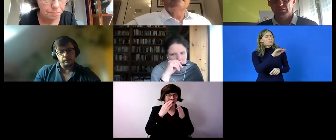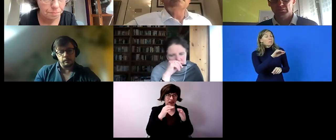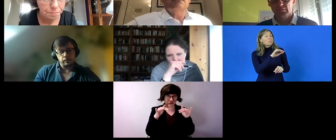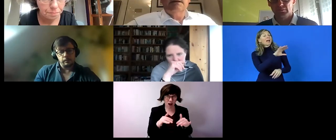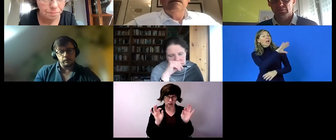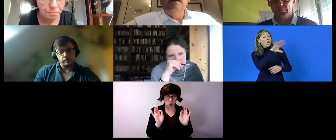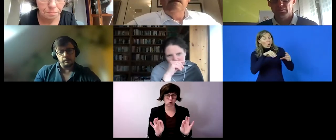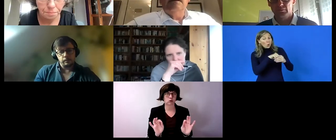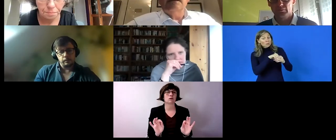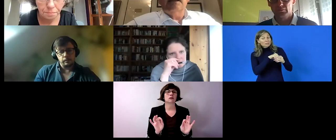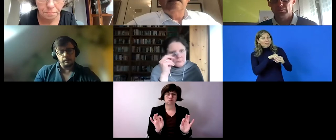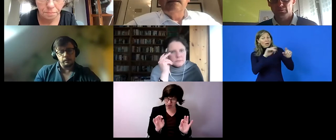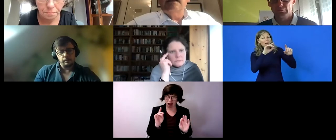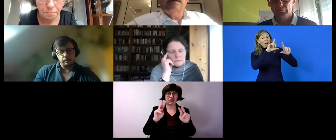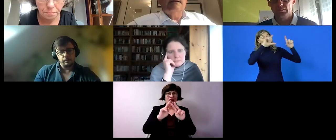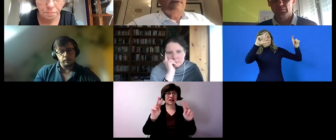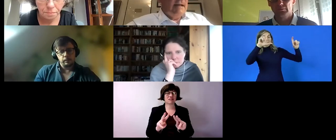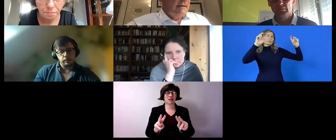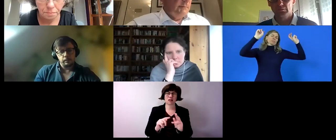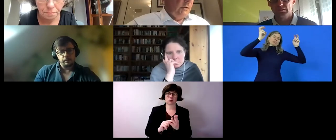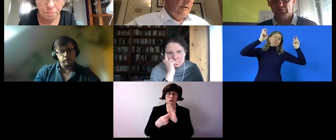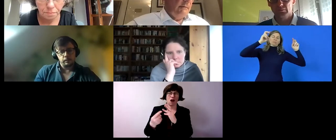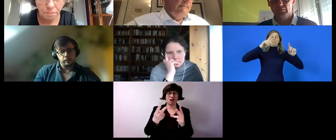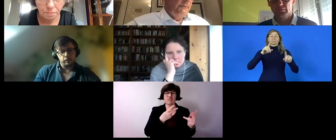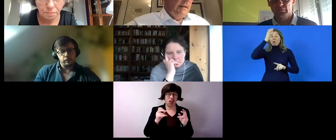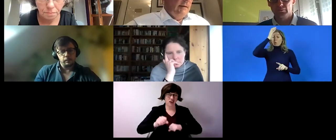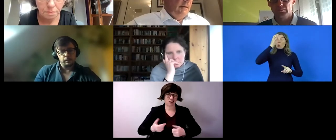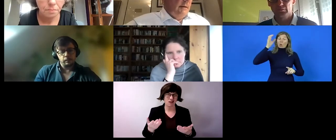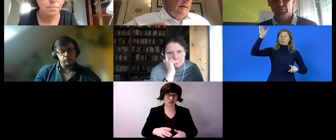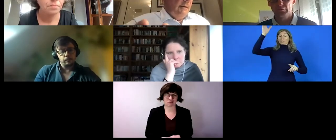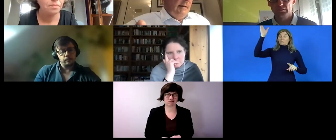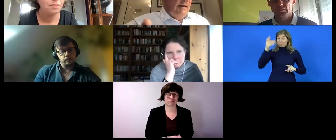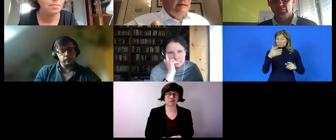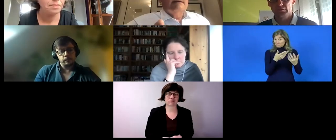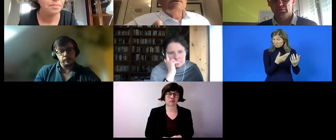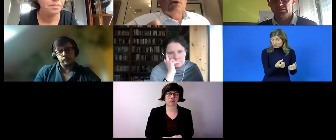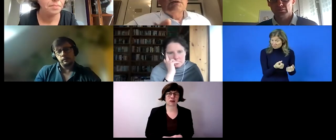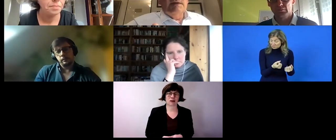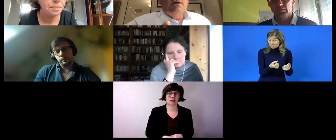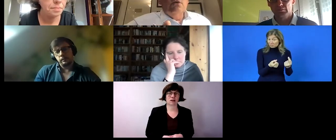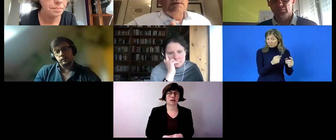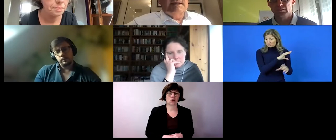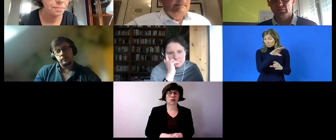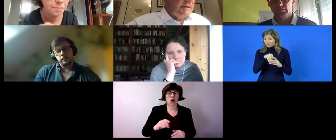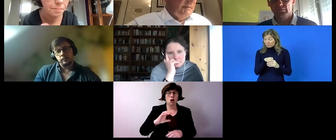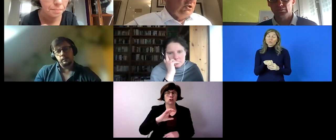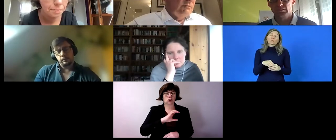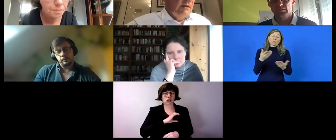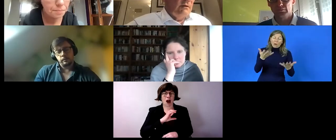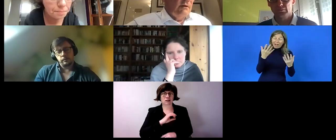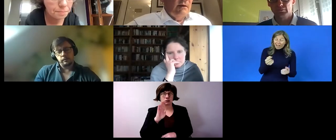good concept and if you have a concrete question for such a study then you can compare the the